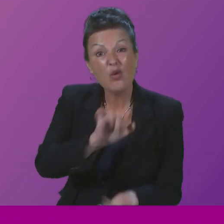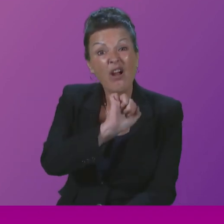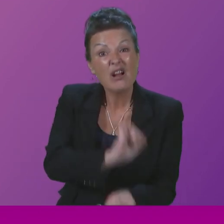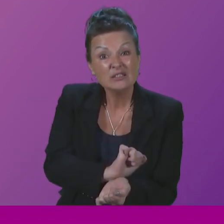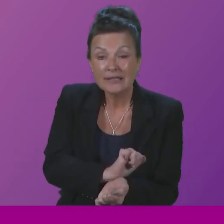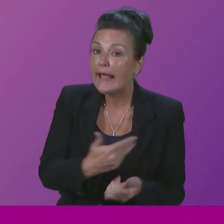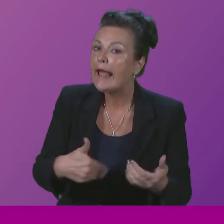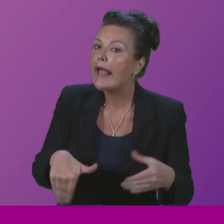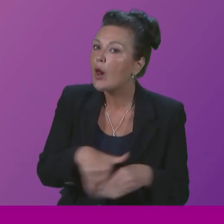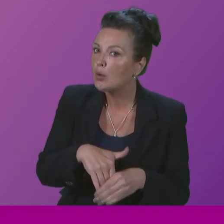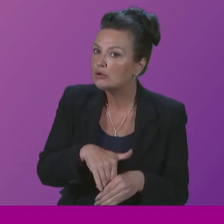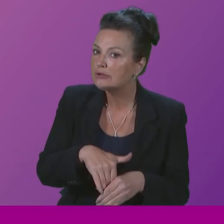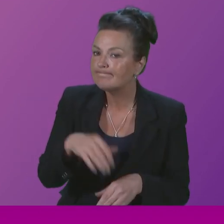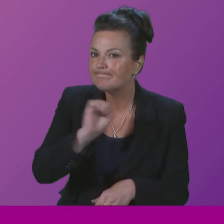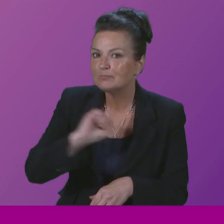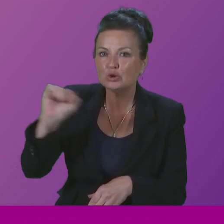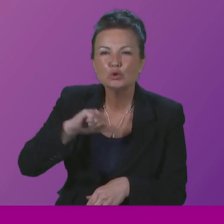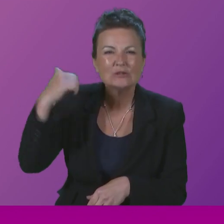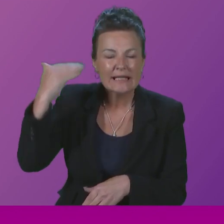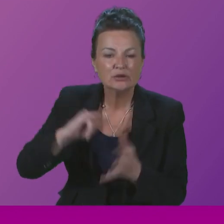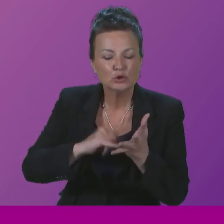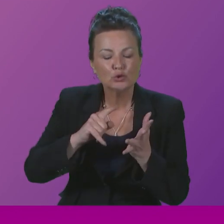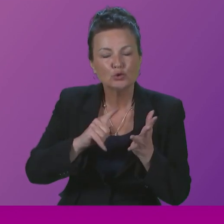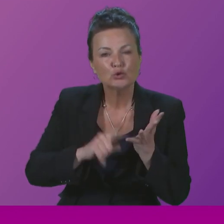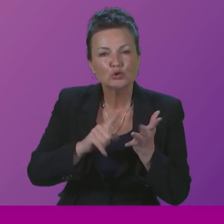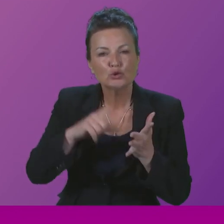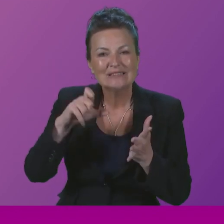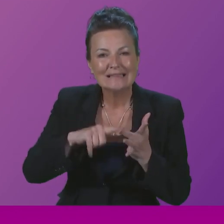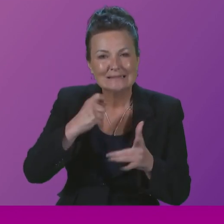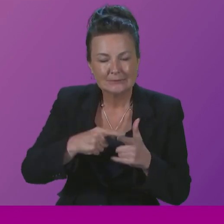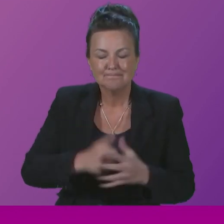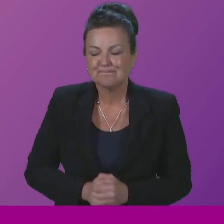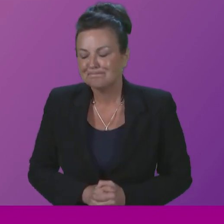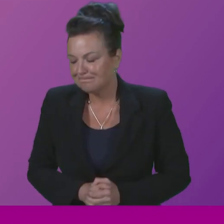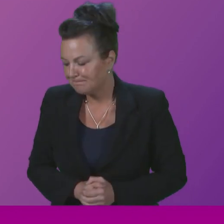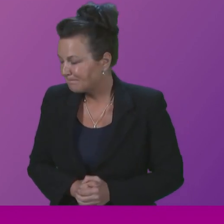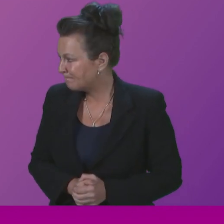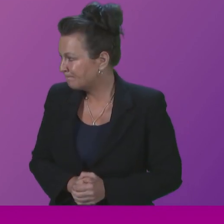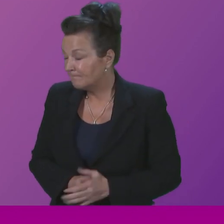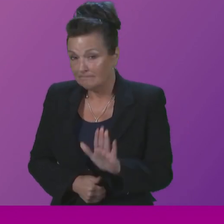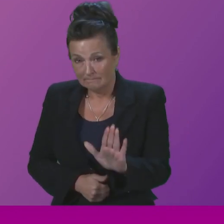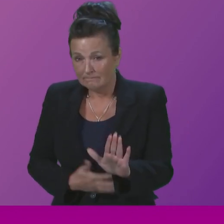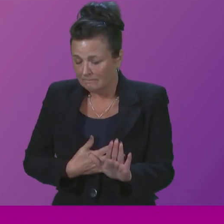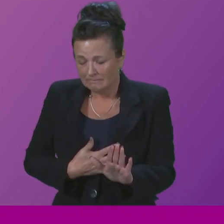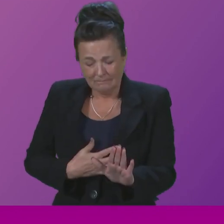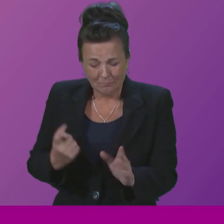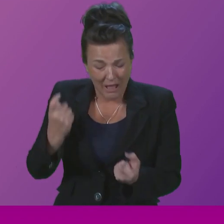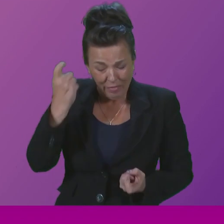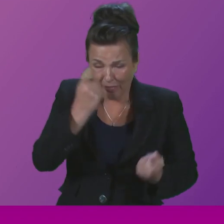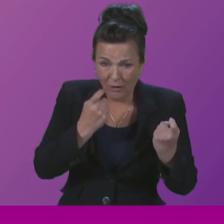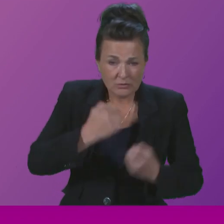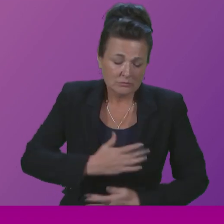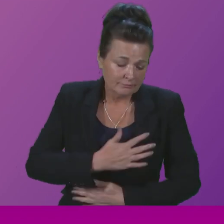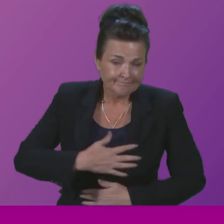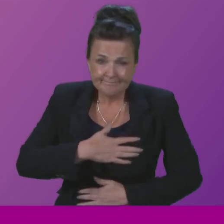reports of a 60% year-on-year increase. First Minister. First and foremost, my thoughts are with everyone who has lost a loved one